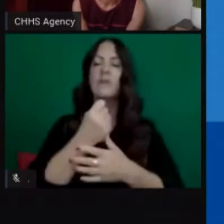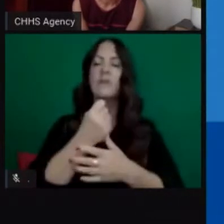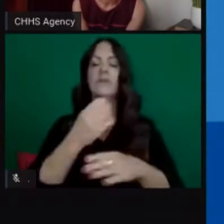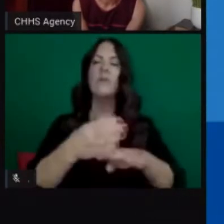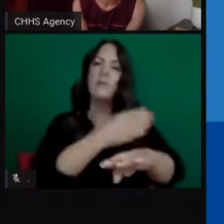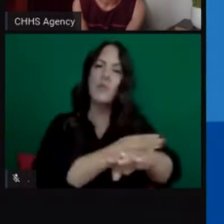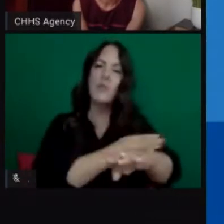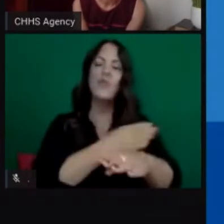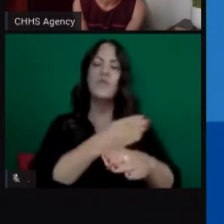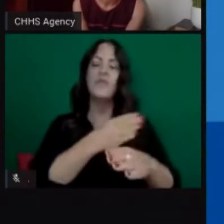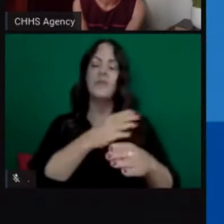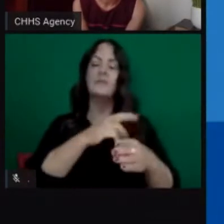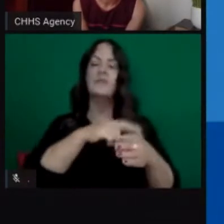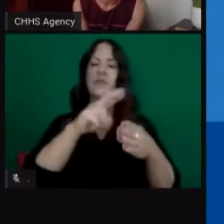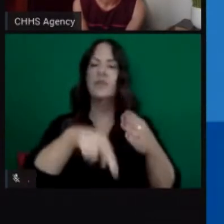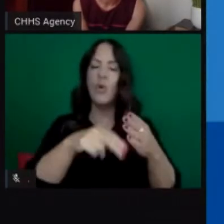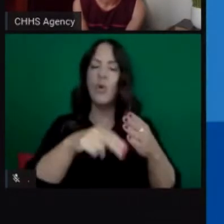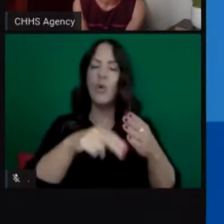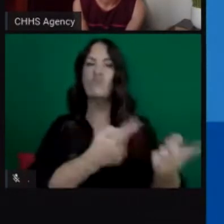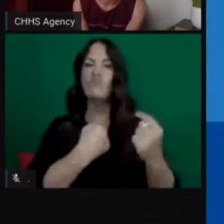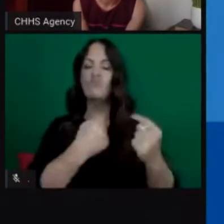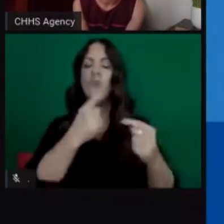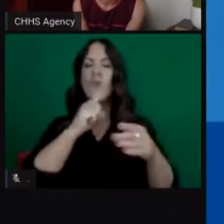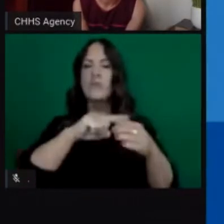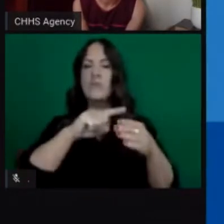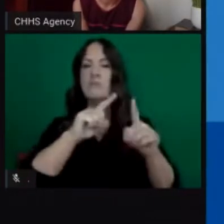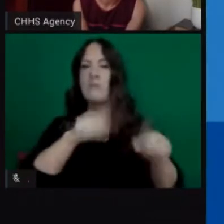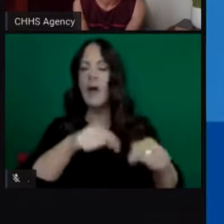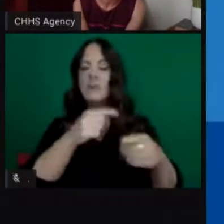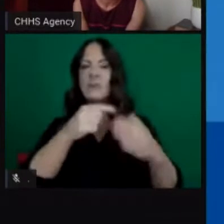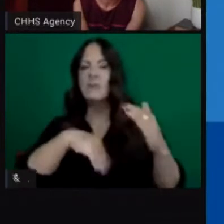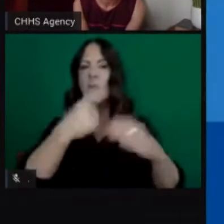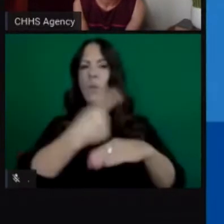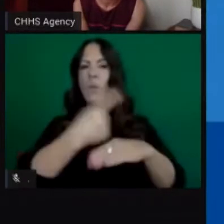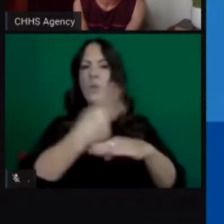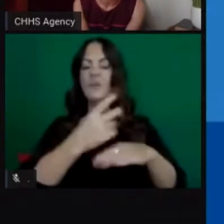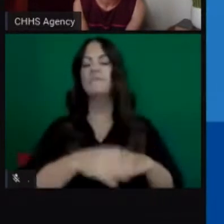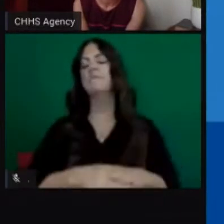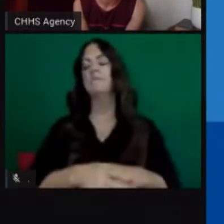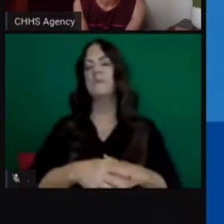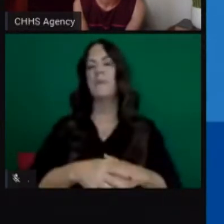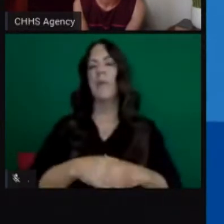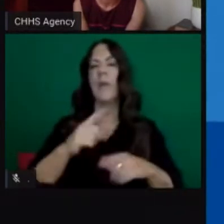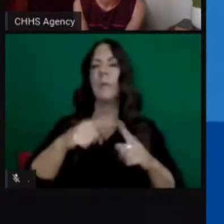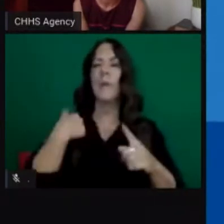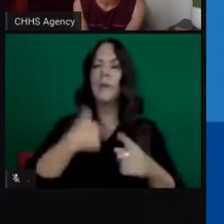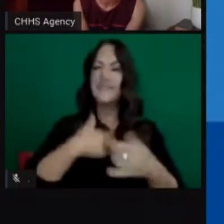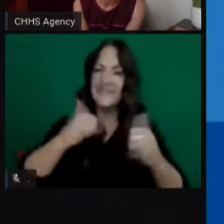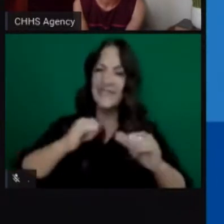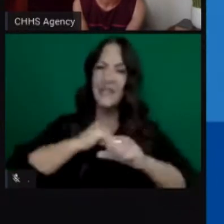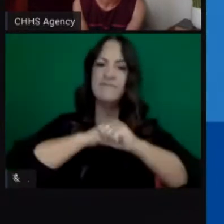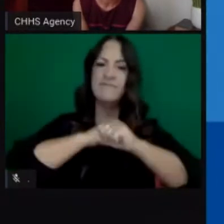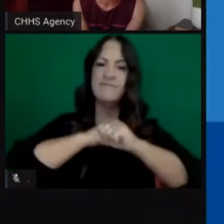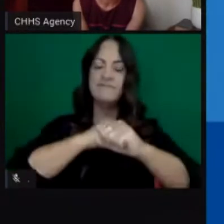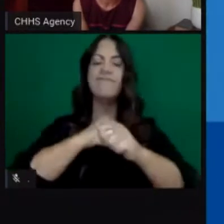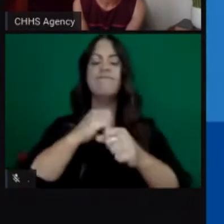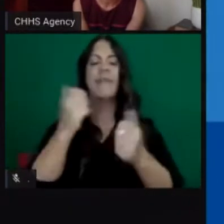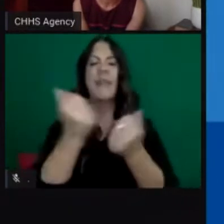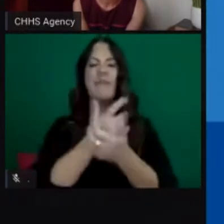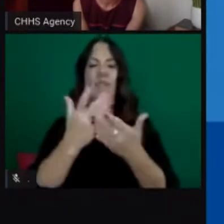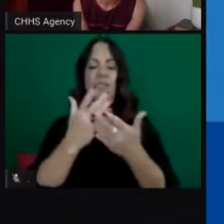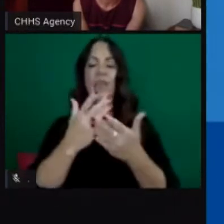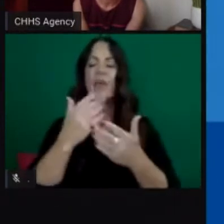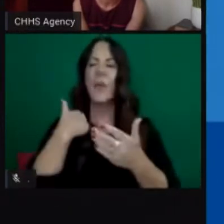and improving trend rates on cases. But we want to make sure, again, we're not letting our guard down and we want to continue to find